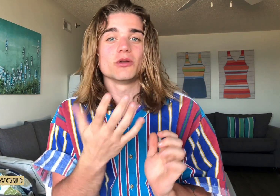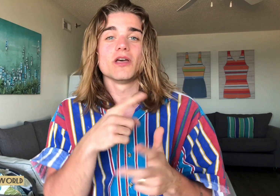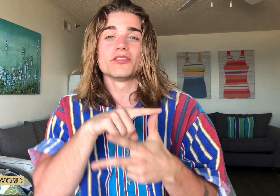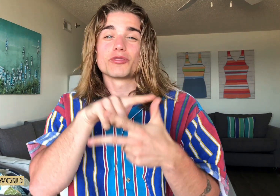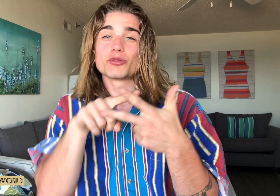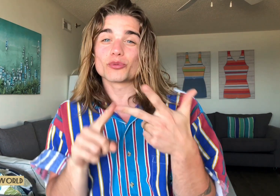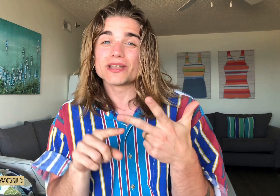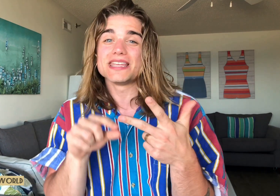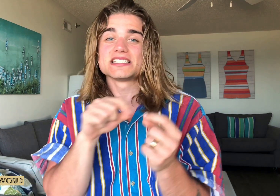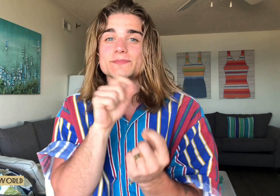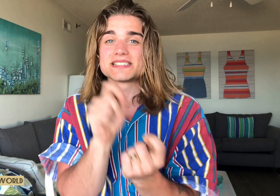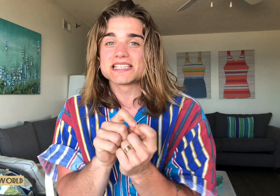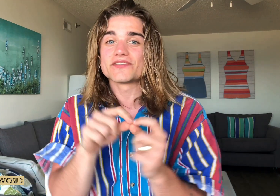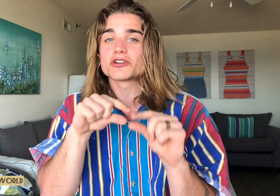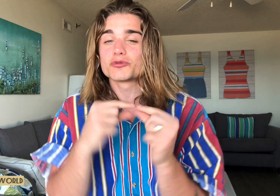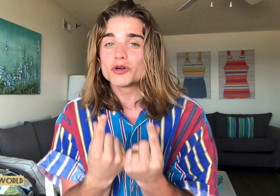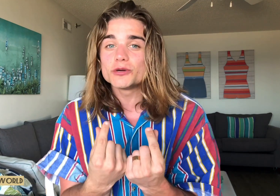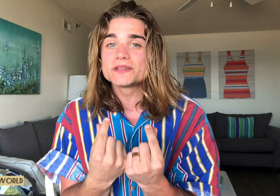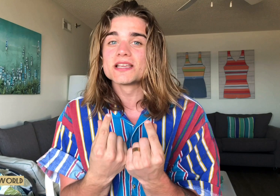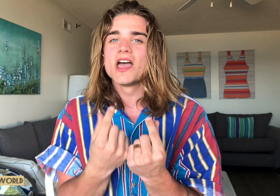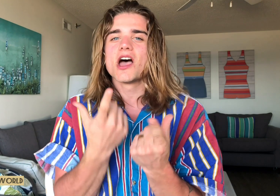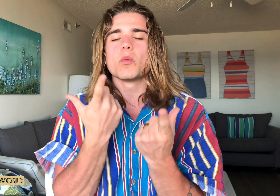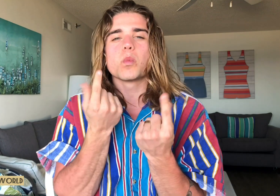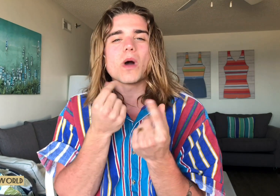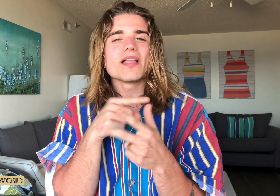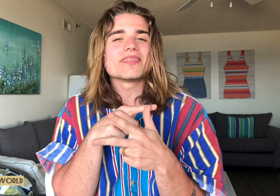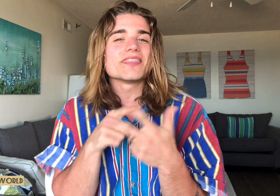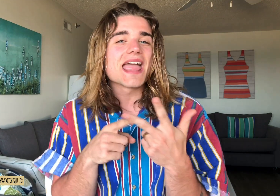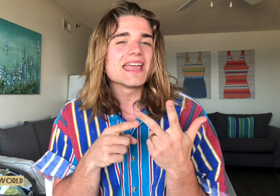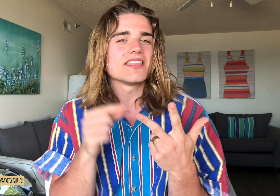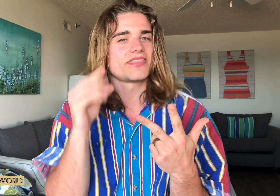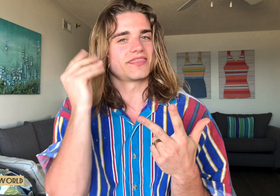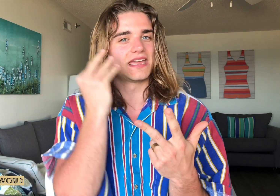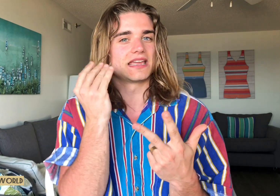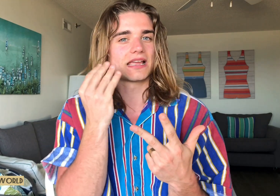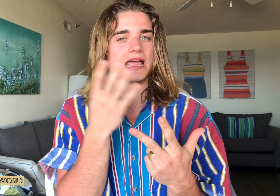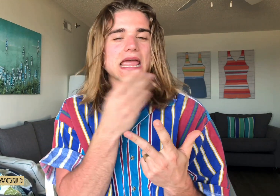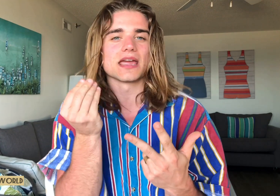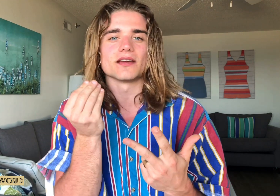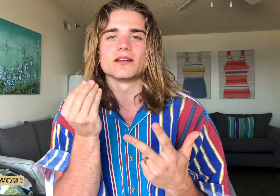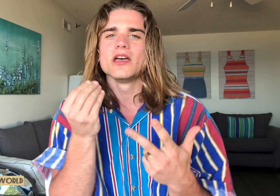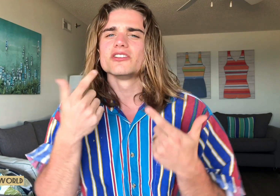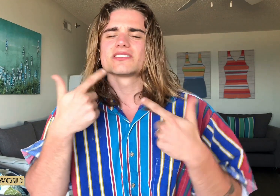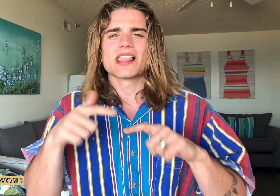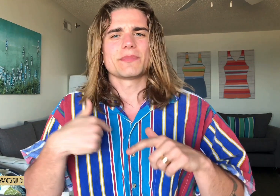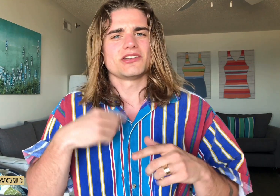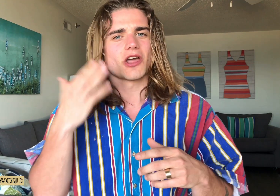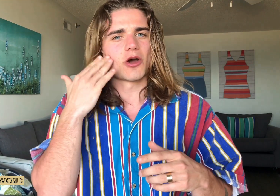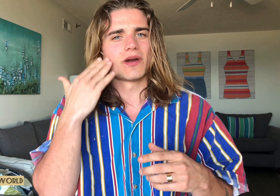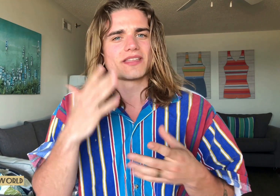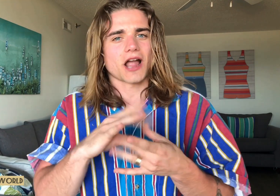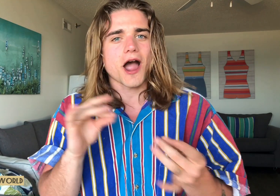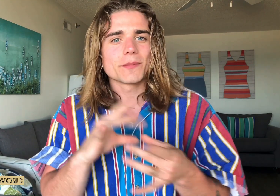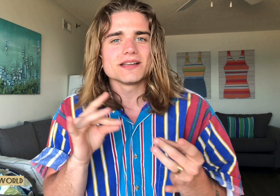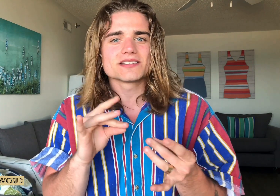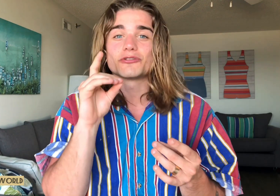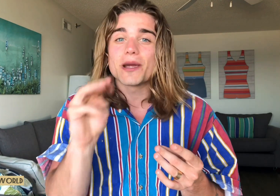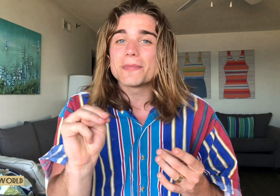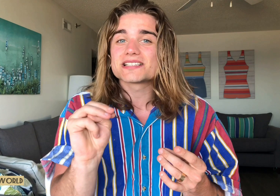the three specific groups of what they think and just let me know in the comments. Direct message